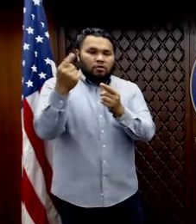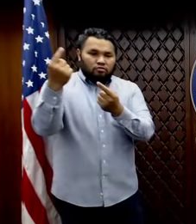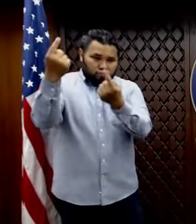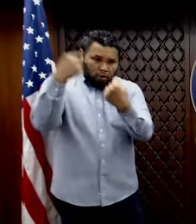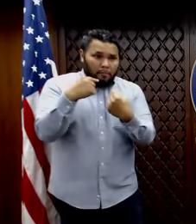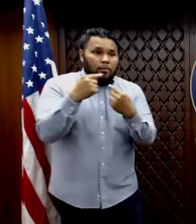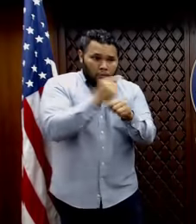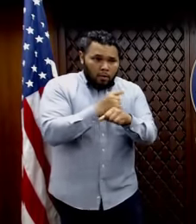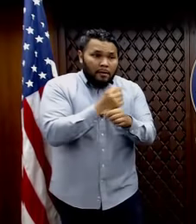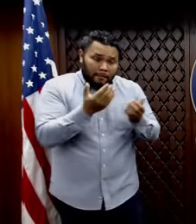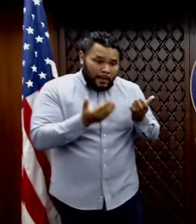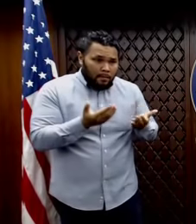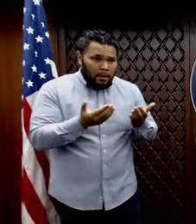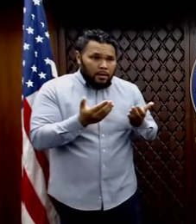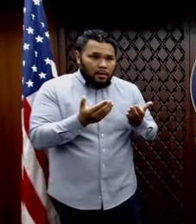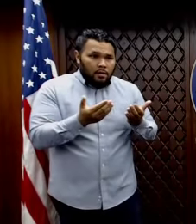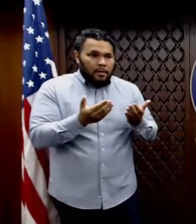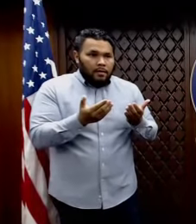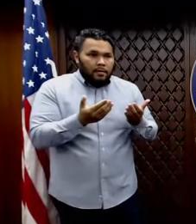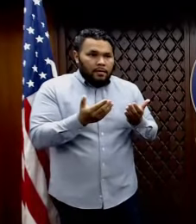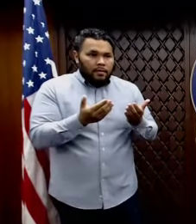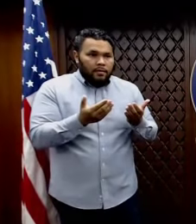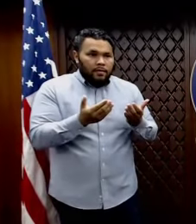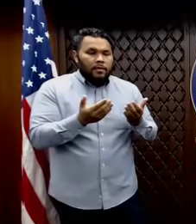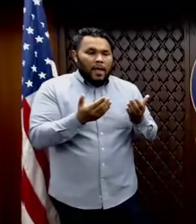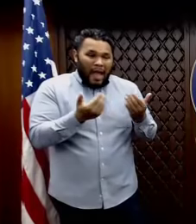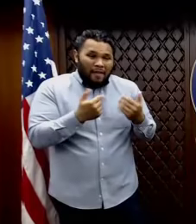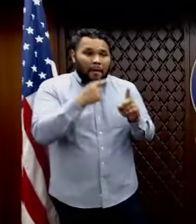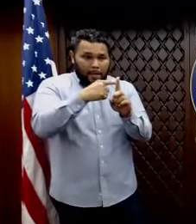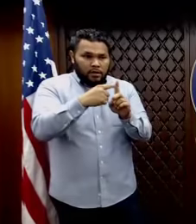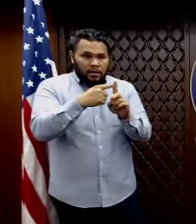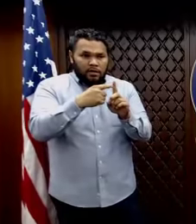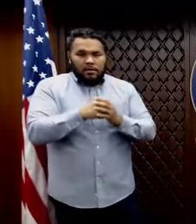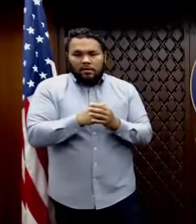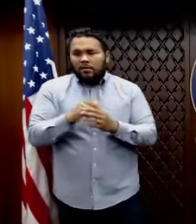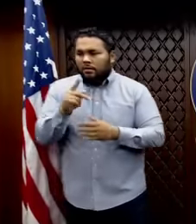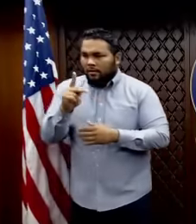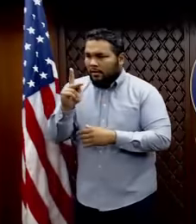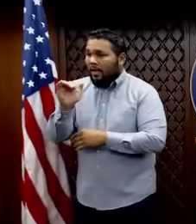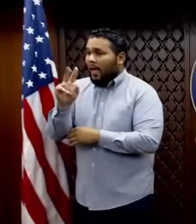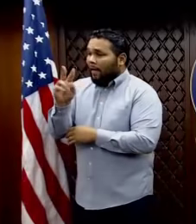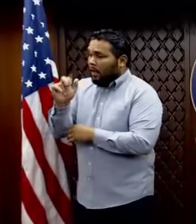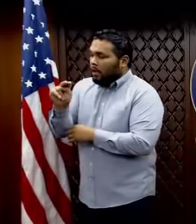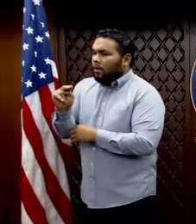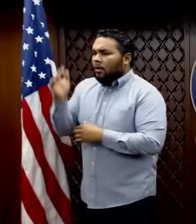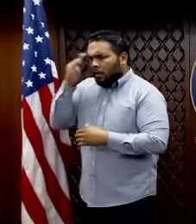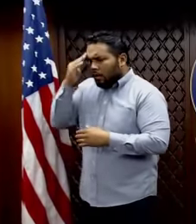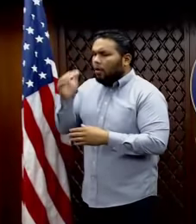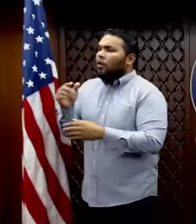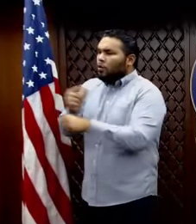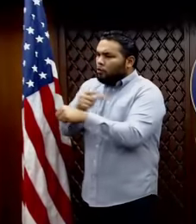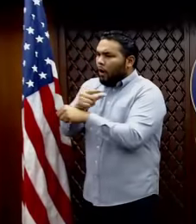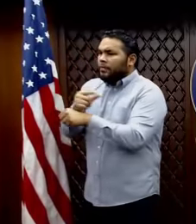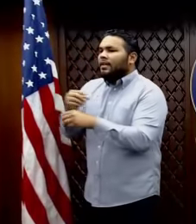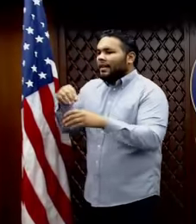uh, positive ID sailors aboard? So Kevin, know, Guam is a, in a strategic location and